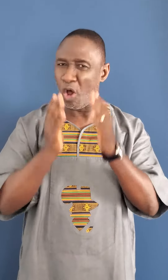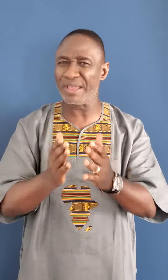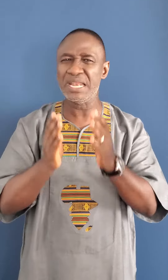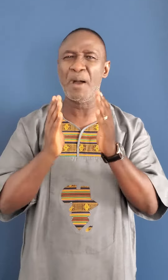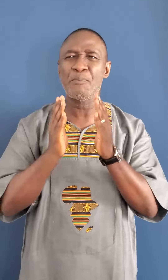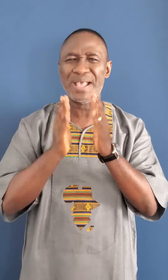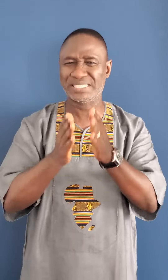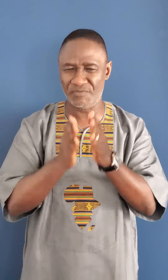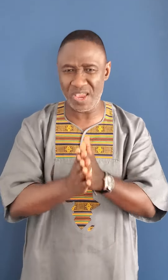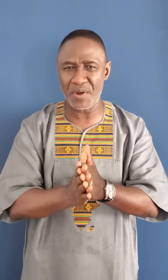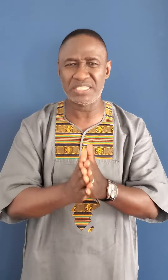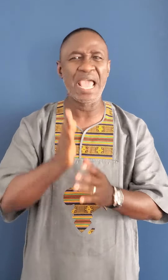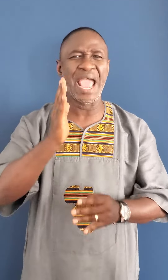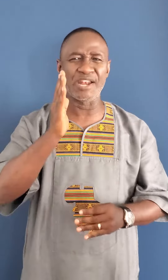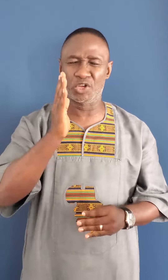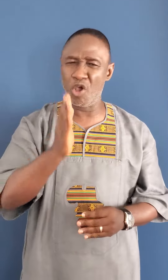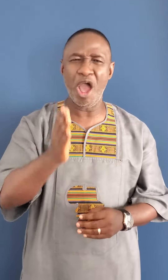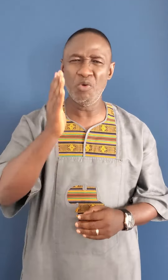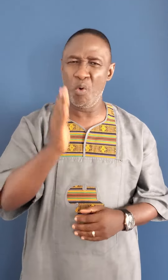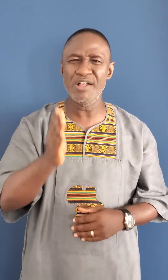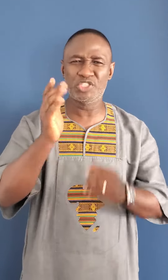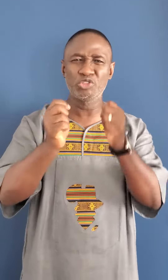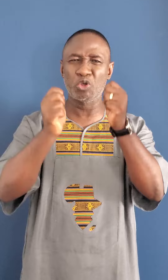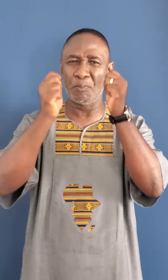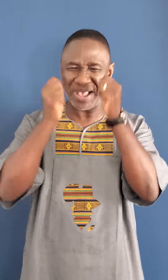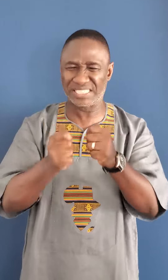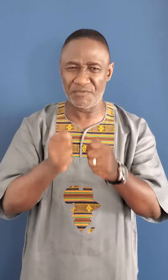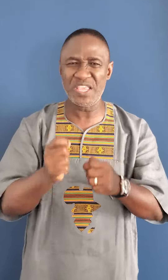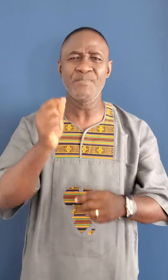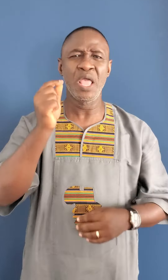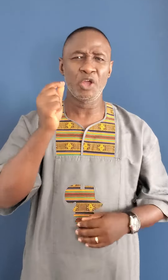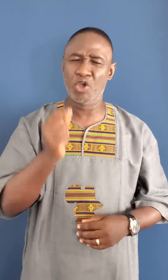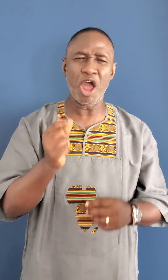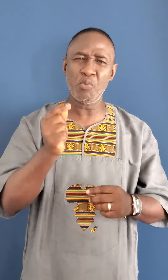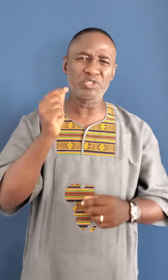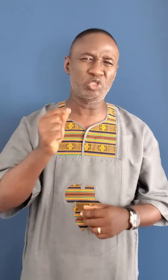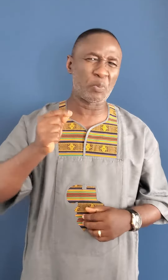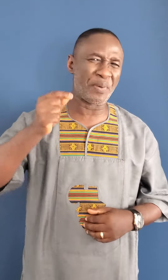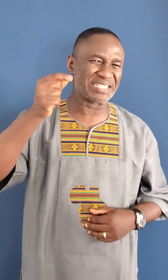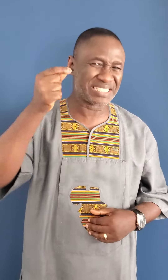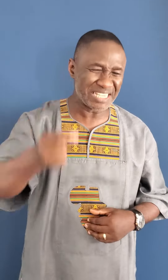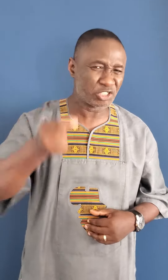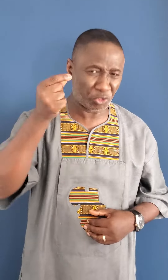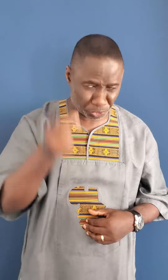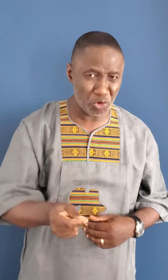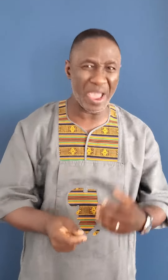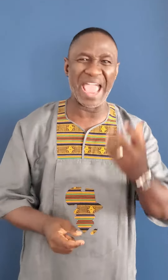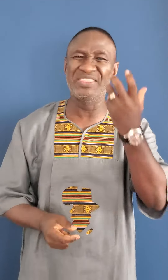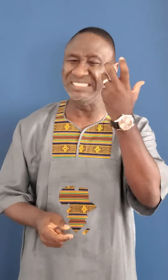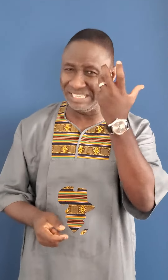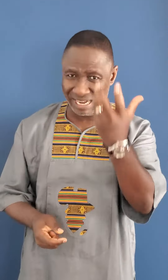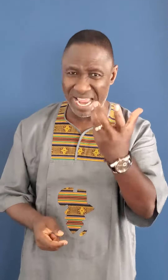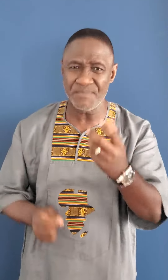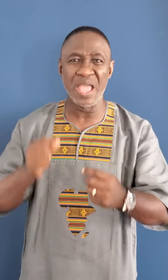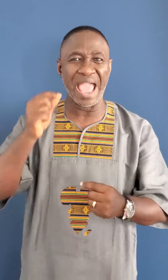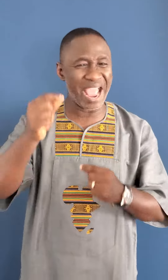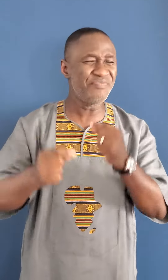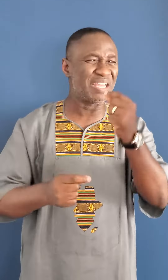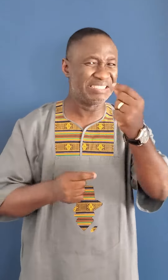talking about perseverance and god wants you to persevere god wants you to persist through the delay and the